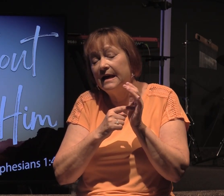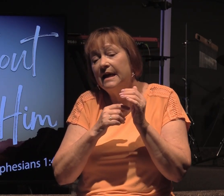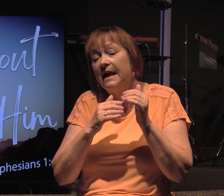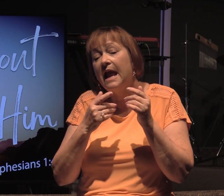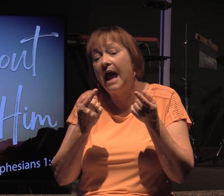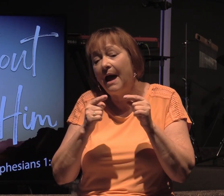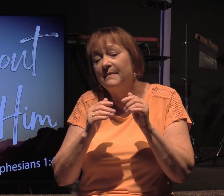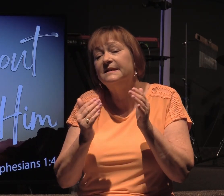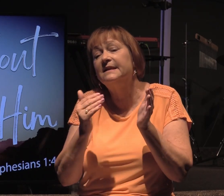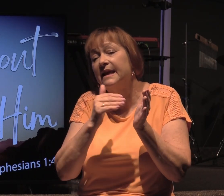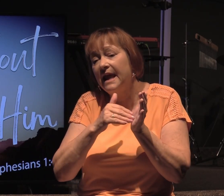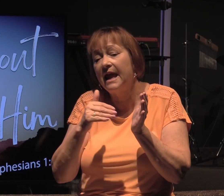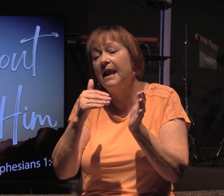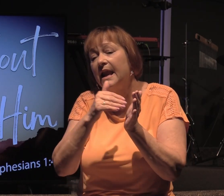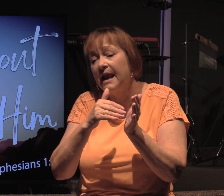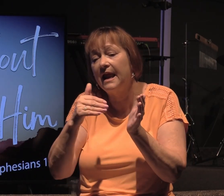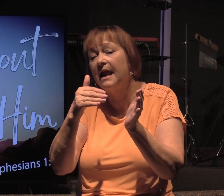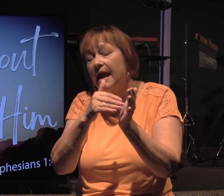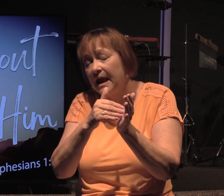over and over again.